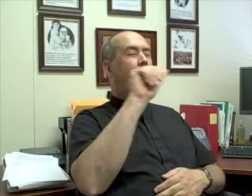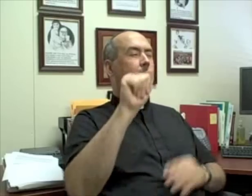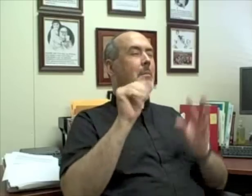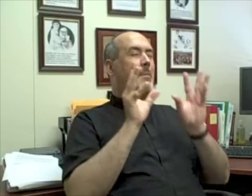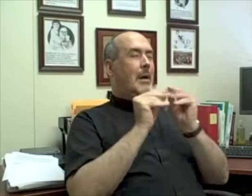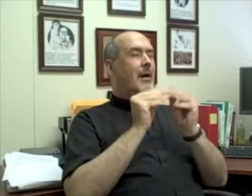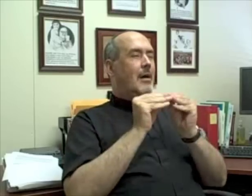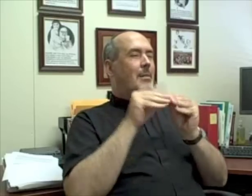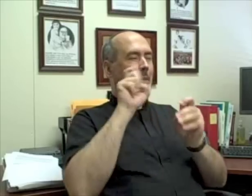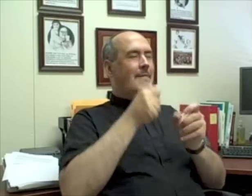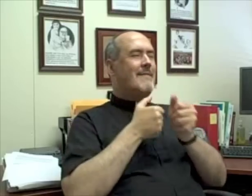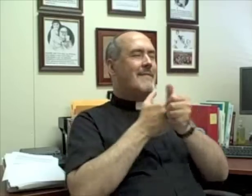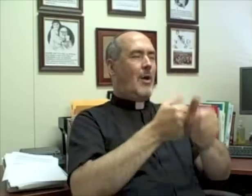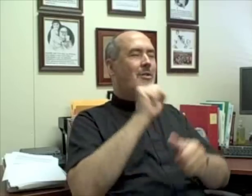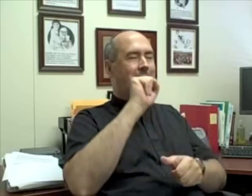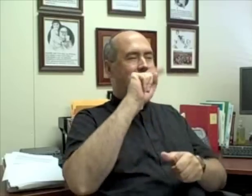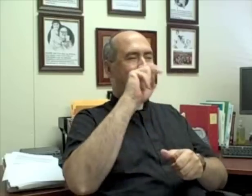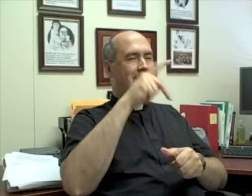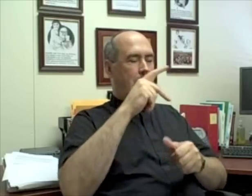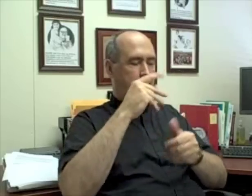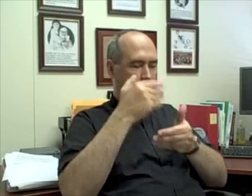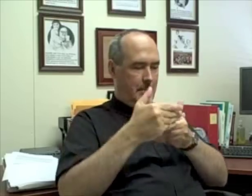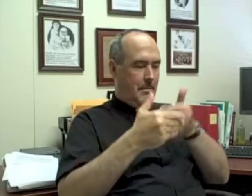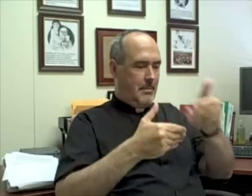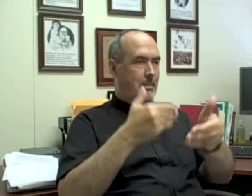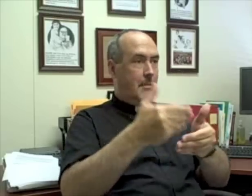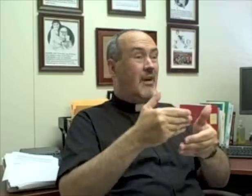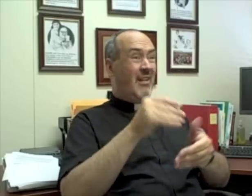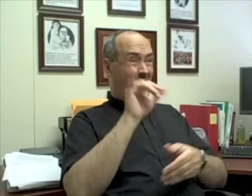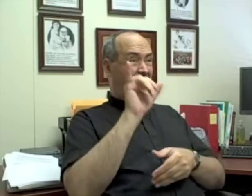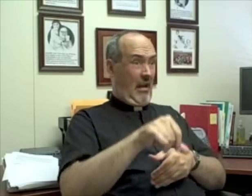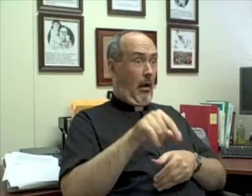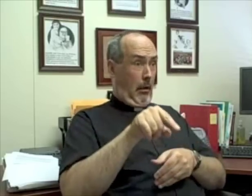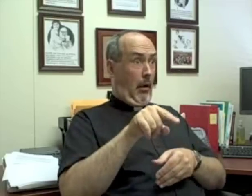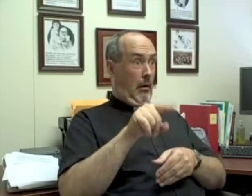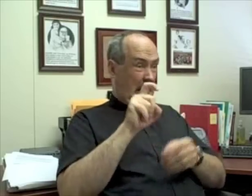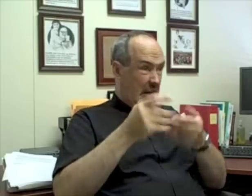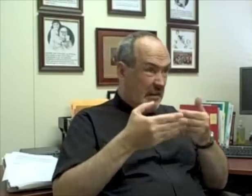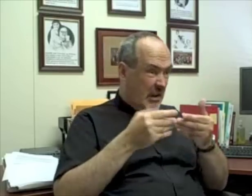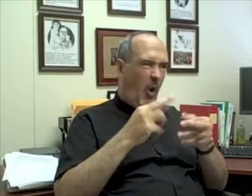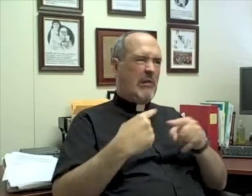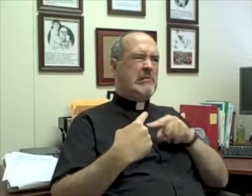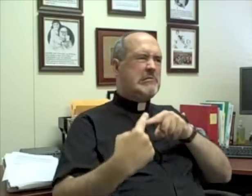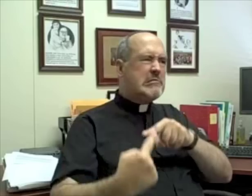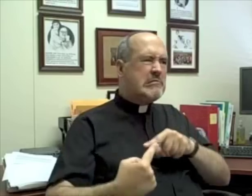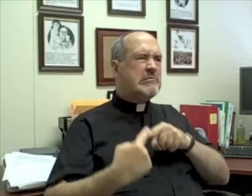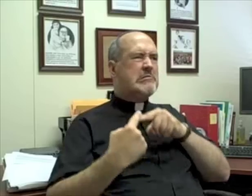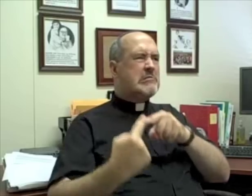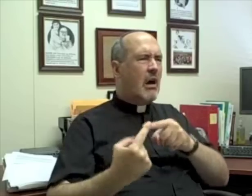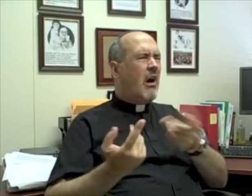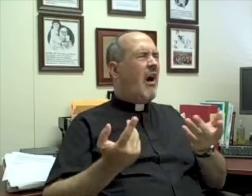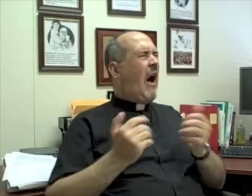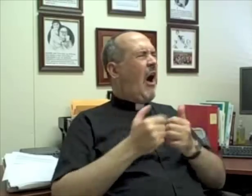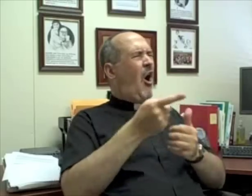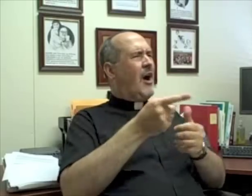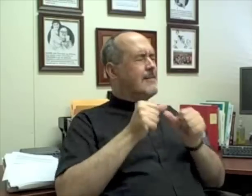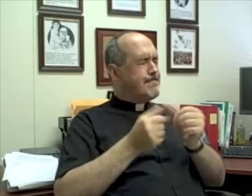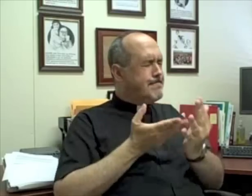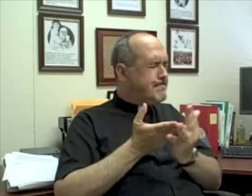I know that Alcoholics Anonymous follows a 12-step program. Can you tell us if that was easy for you or hard for you and what